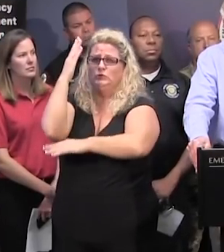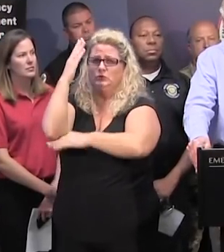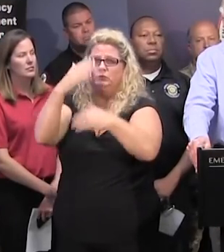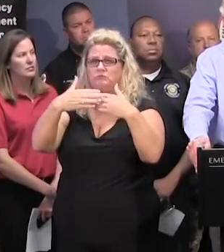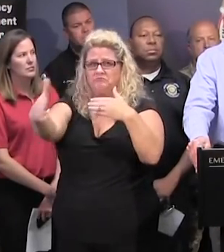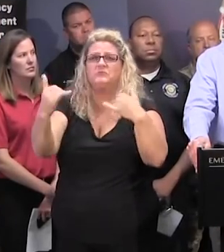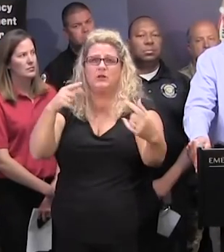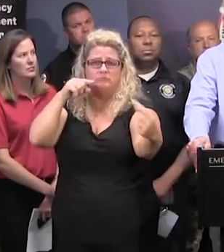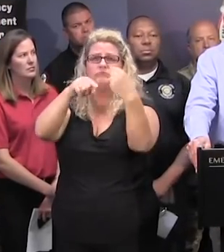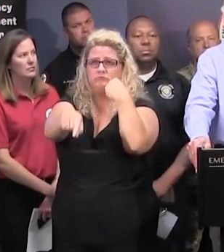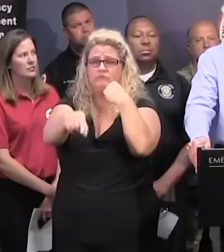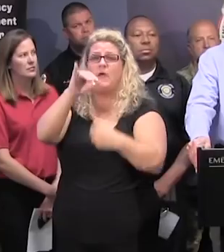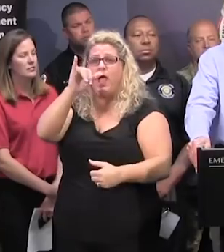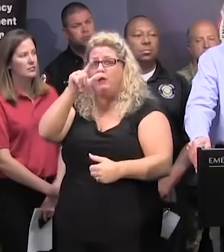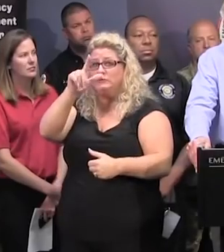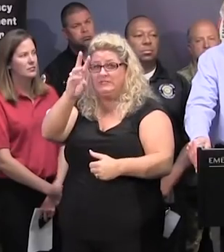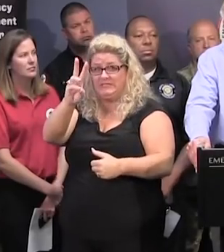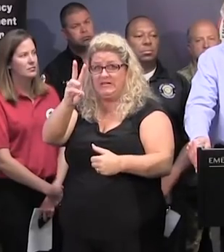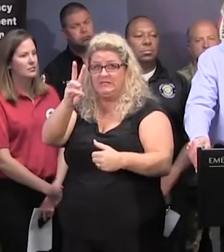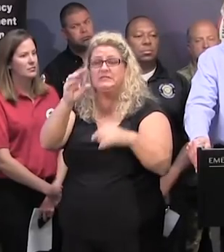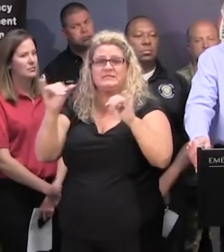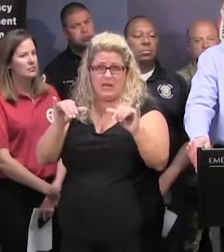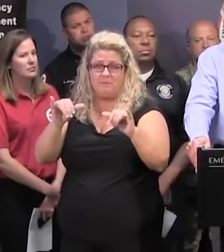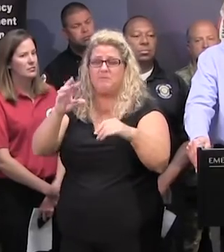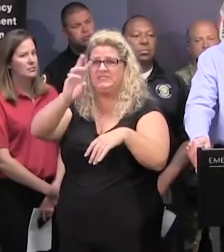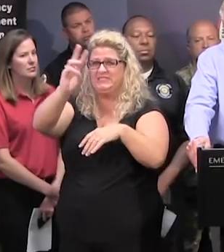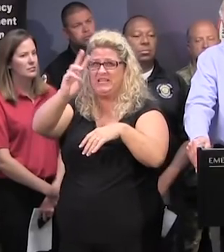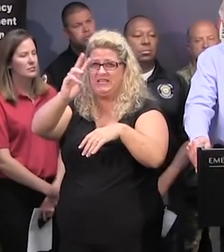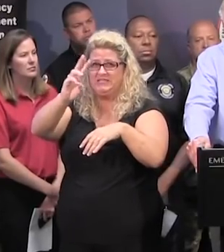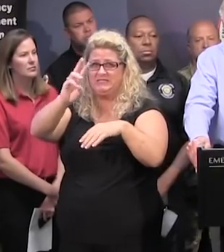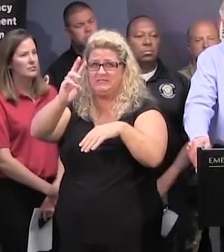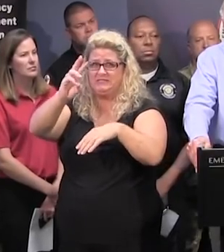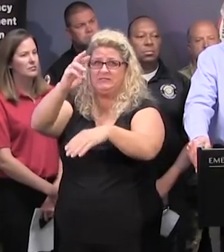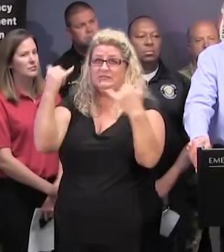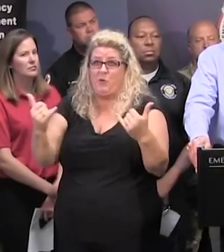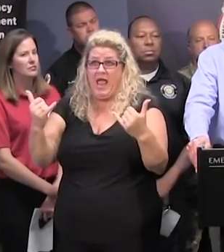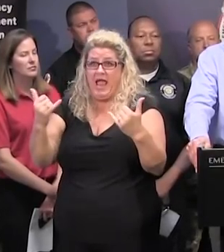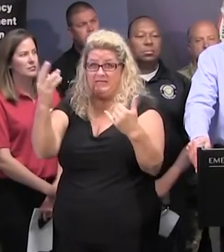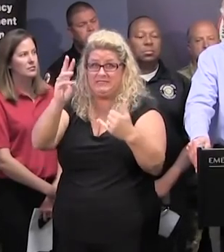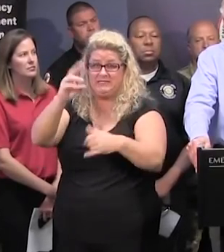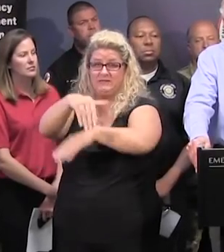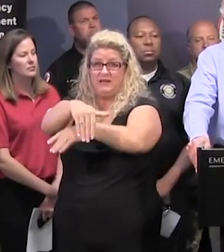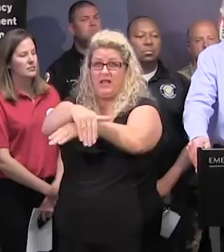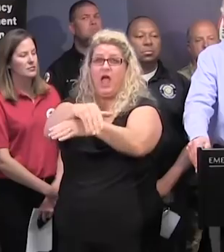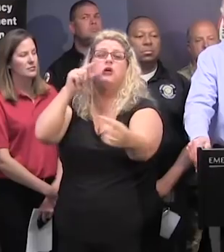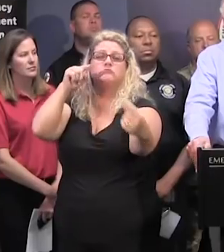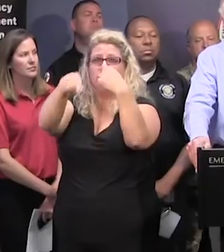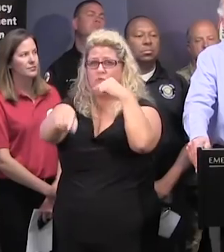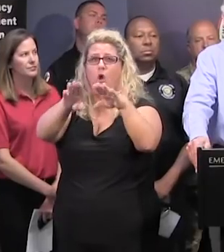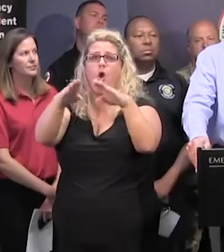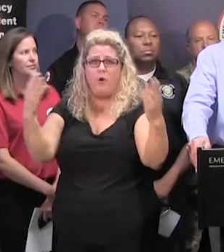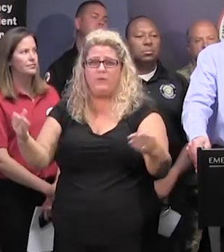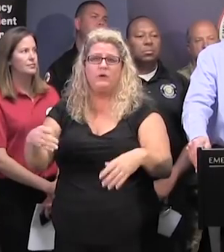I-26 will be going in both directions as of 6 o'clock p.m. today. But, of we don't expect many